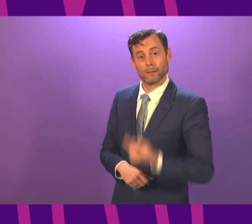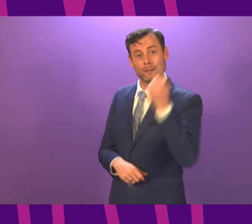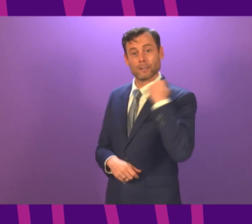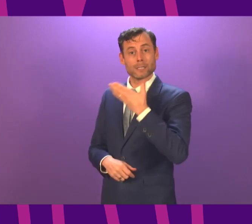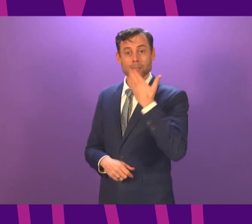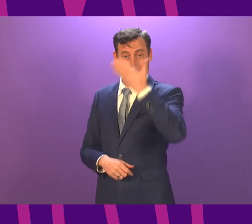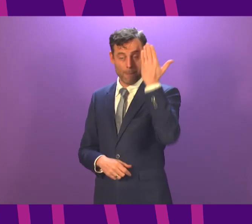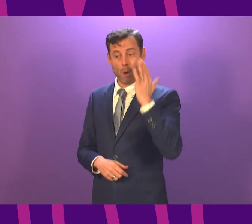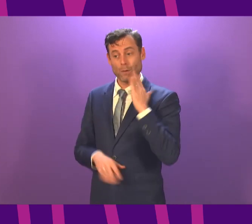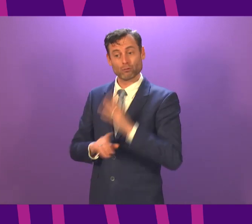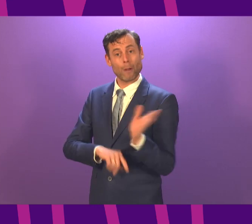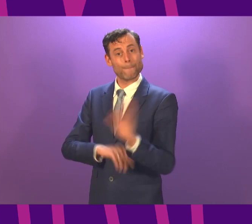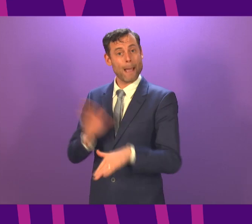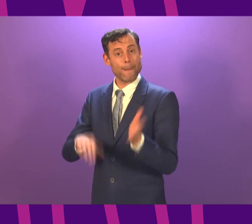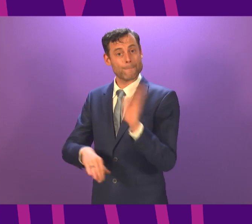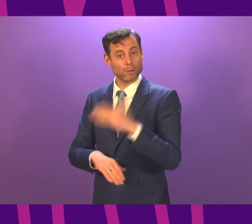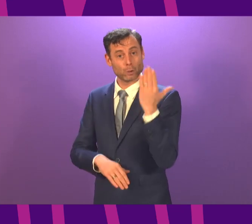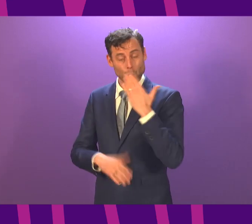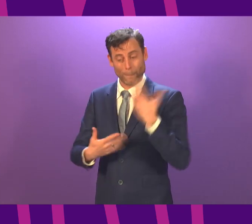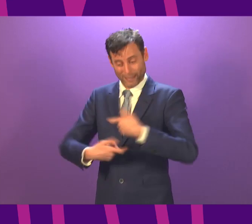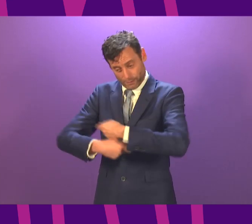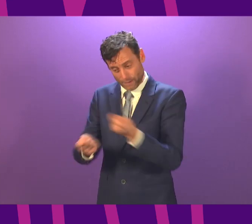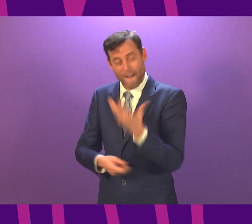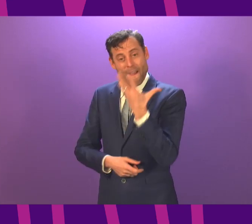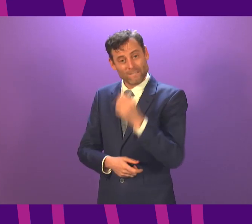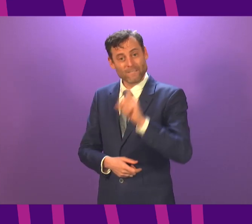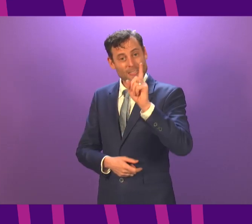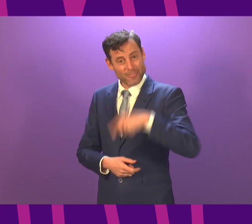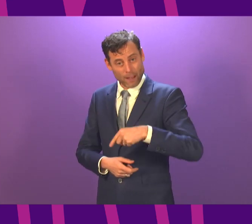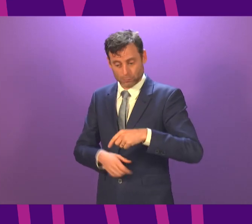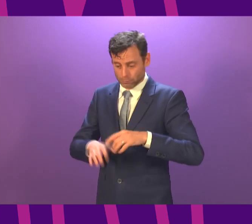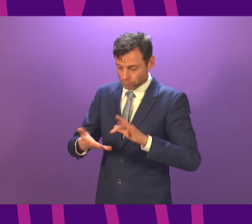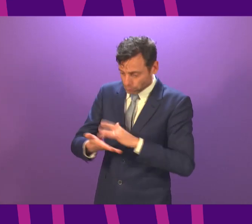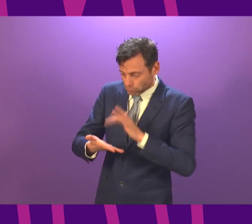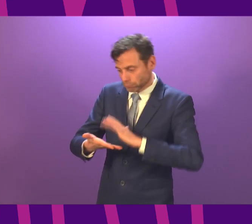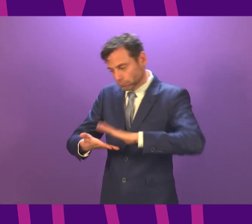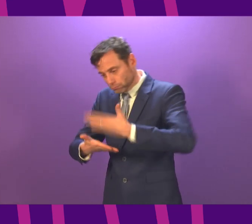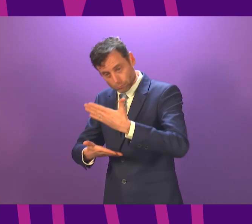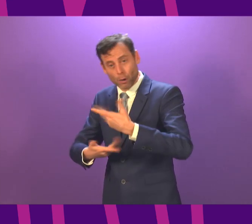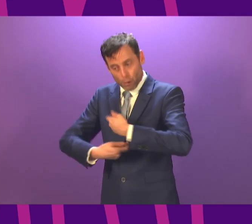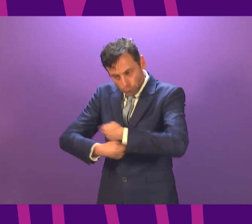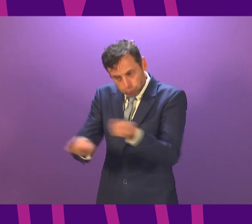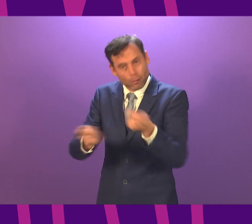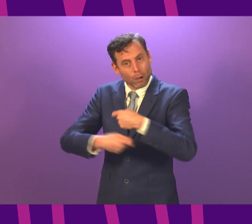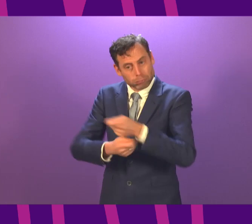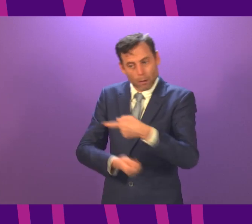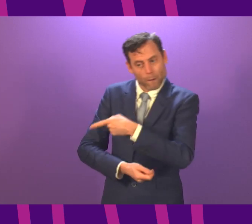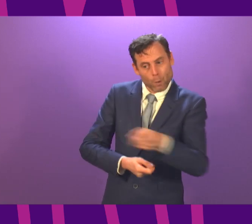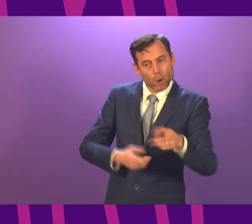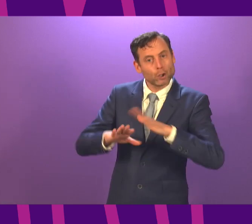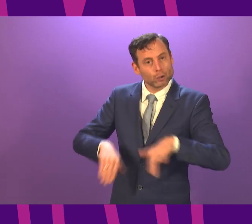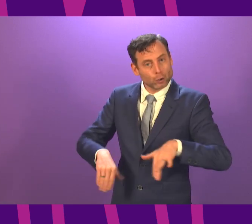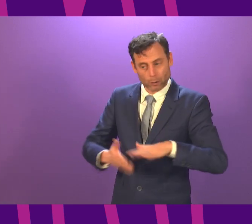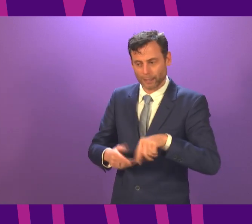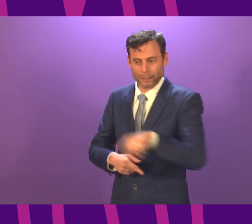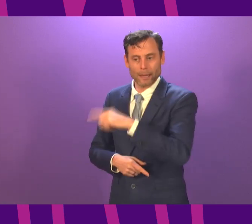devices such as laptops have been distributed to children and young people to help with remote learning. More devices are being distributed by councils on a weekly